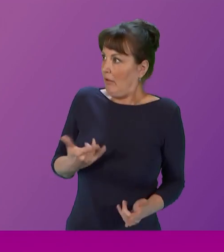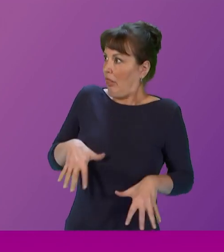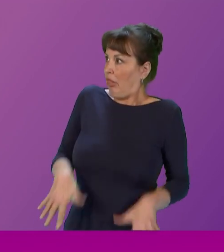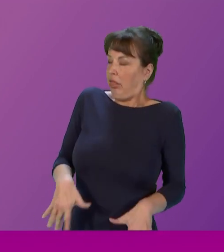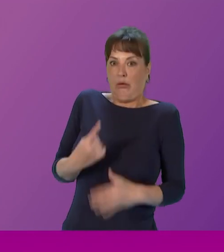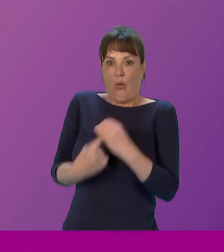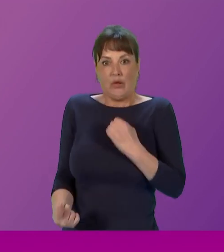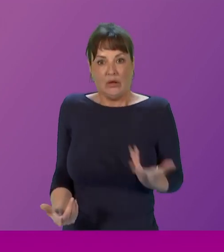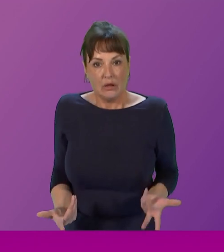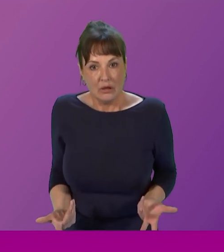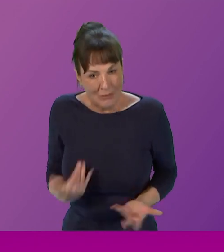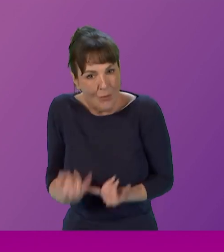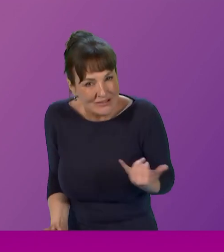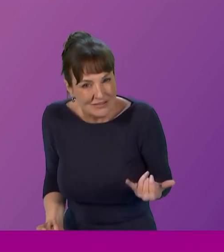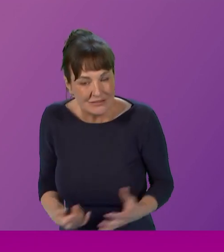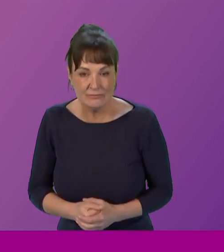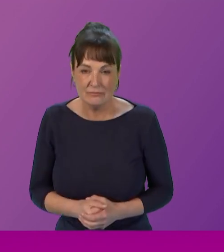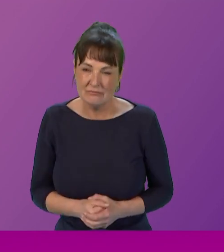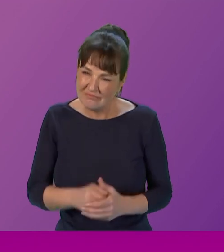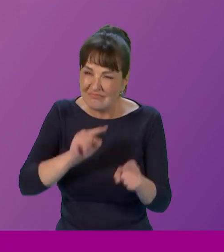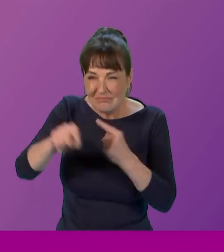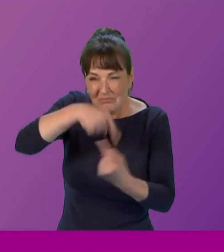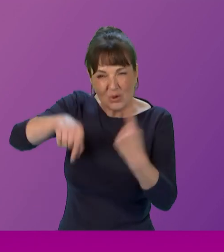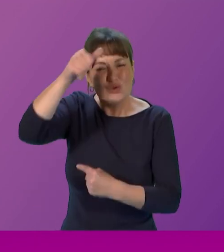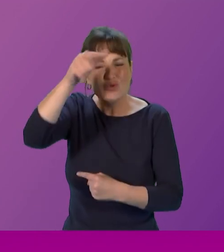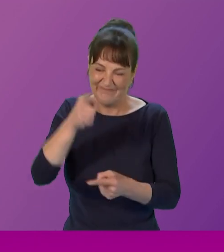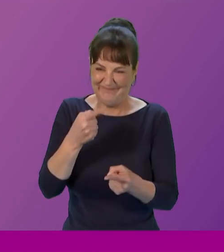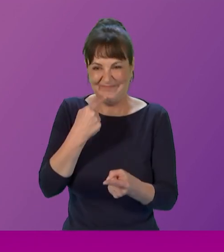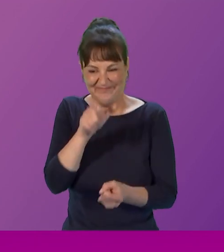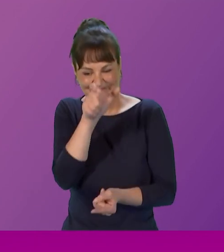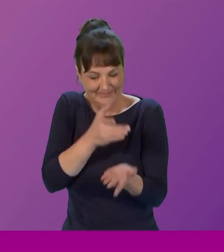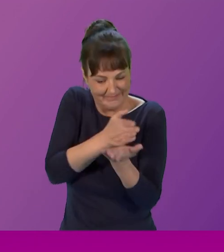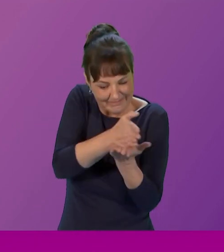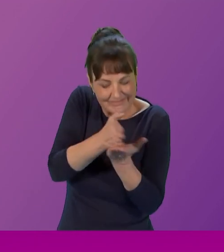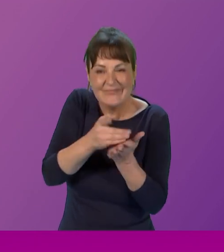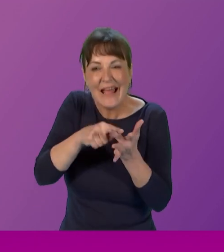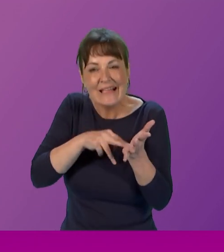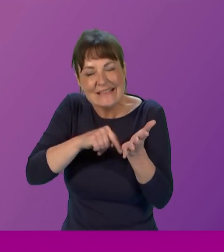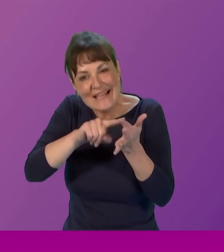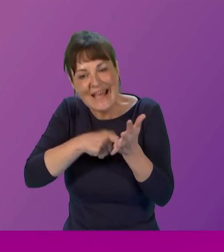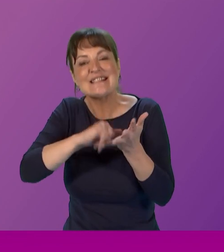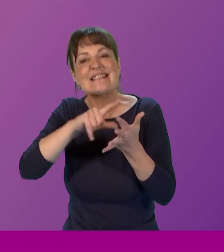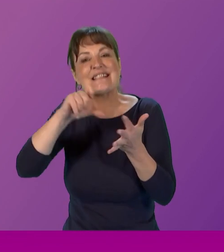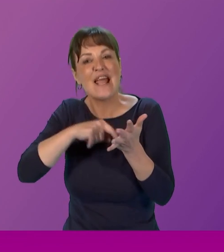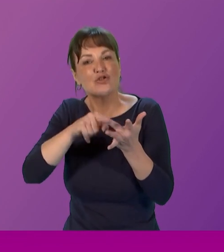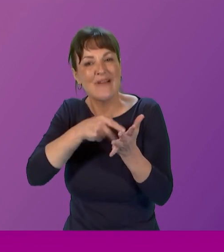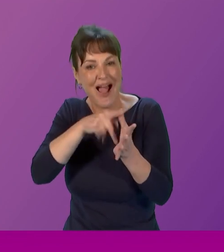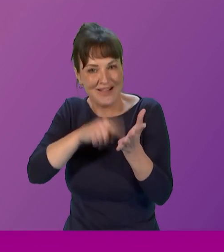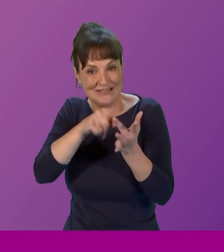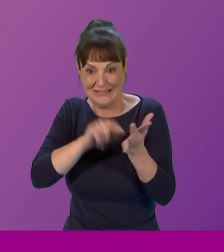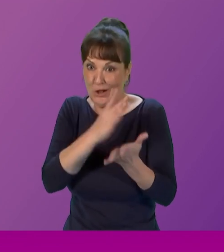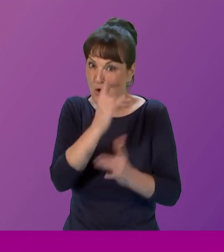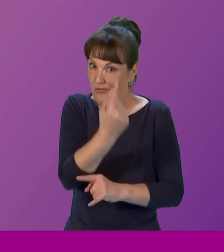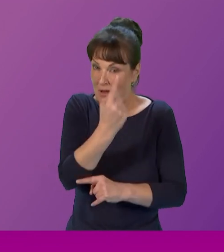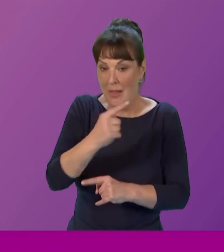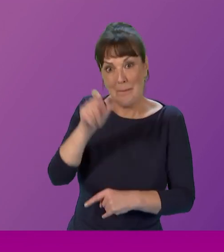oppression as many of you would know the term intersectionality was coined by the north american legal feminist scholar activist